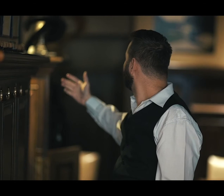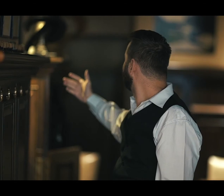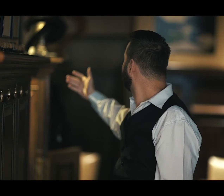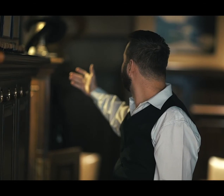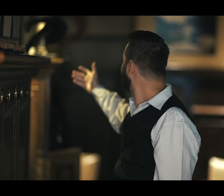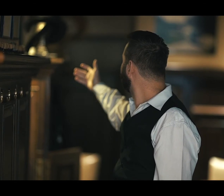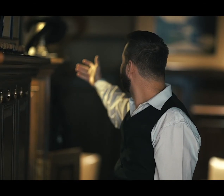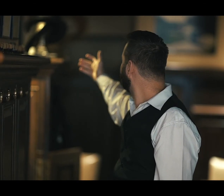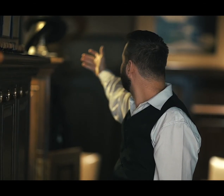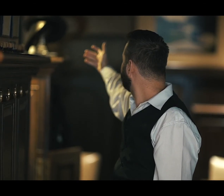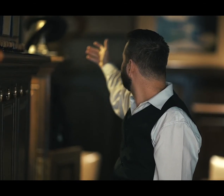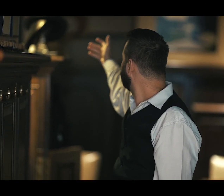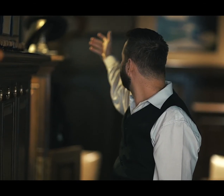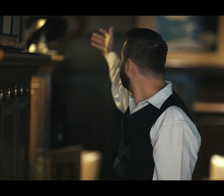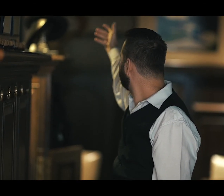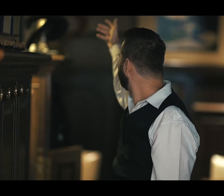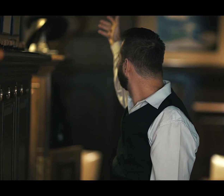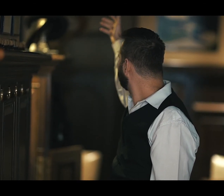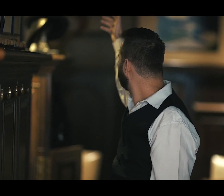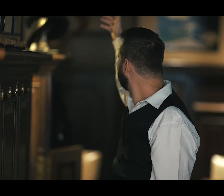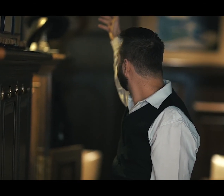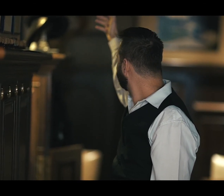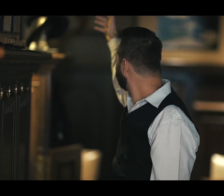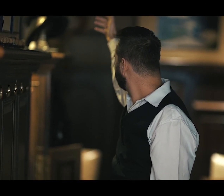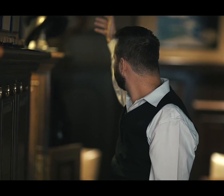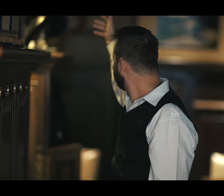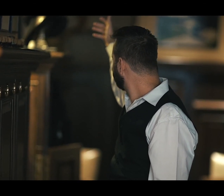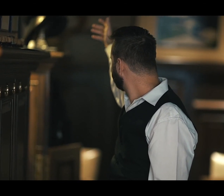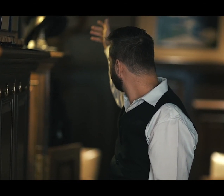Mmmmmmmm Woohoo, woohoo, woohoo.